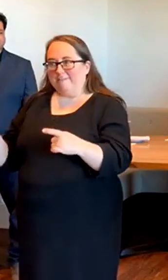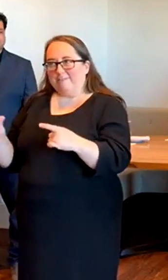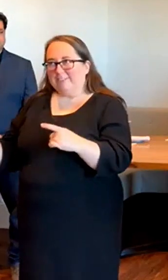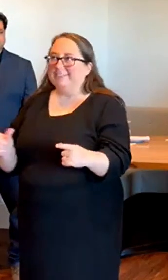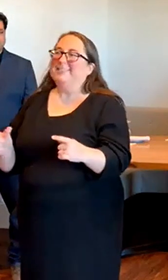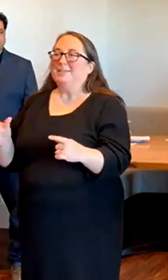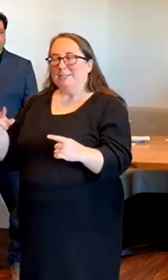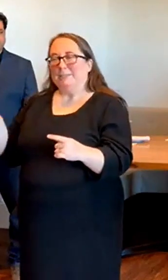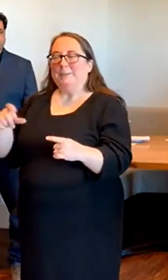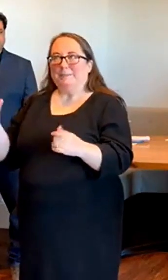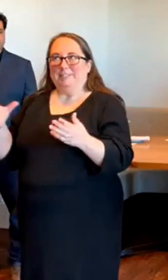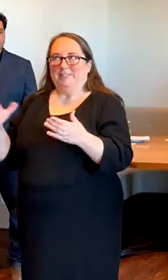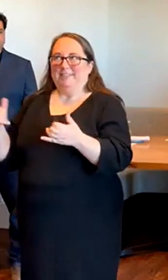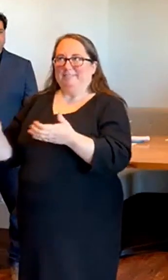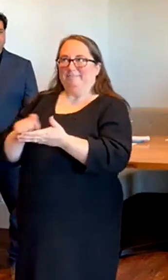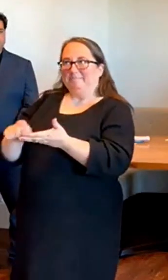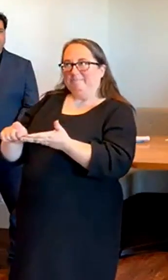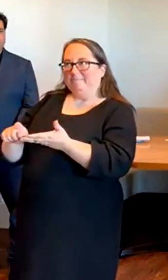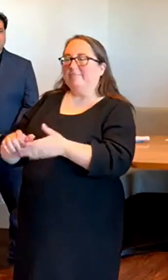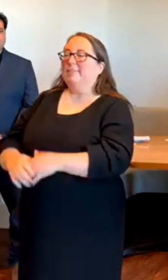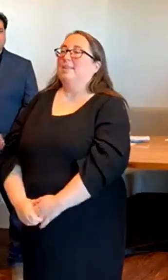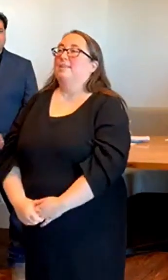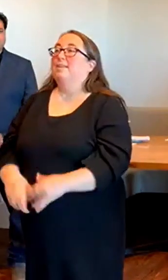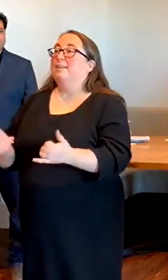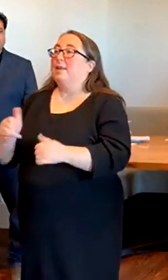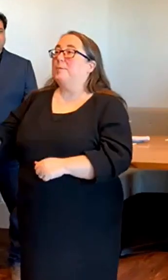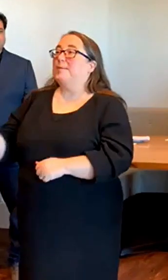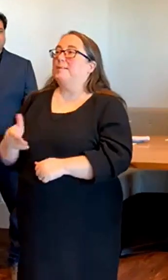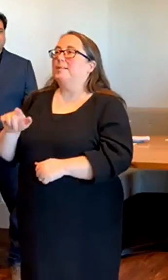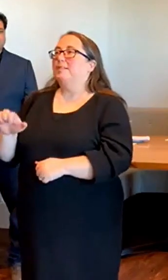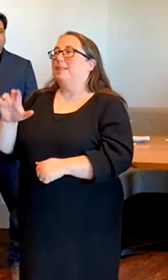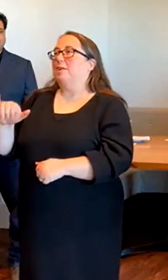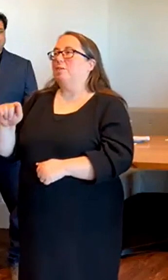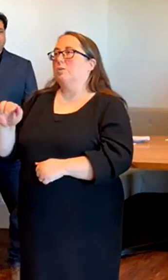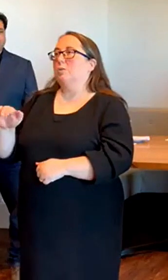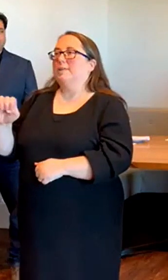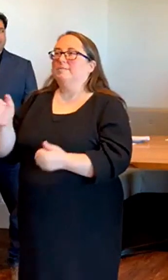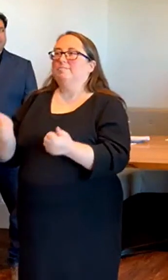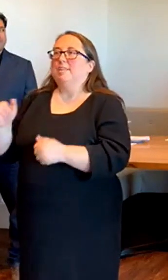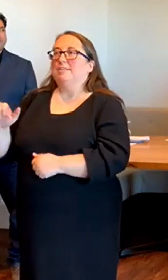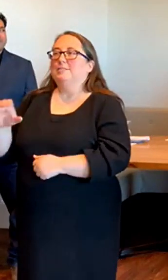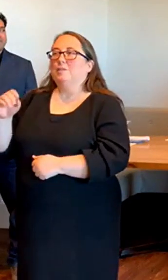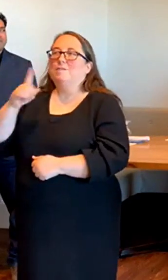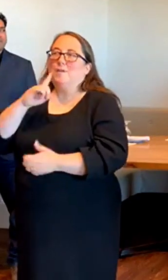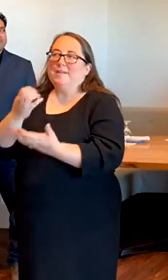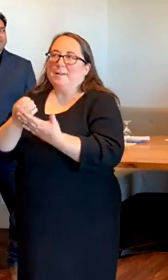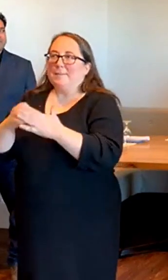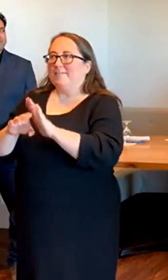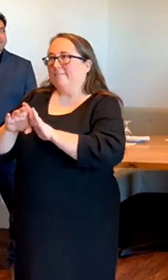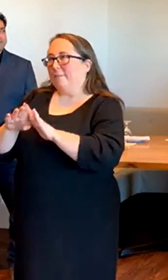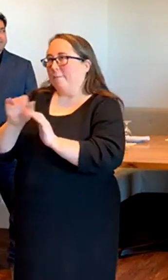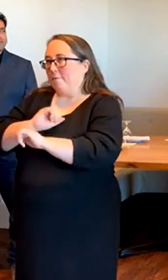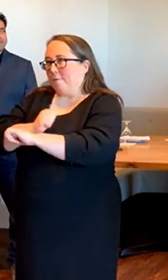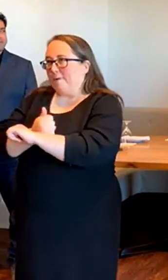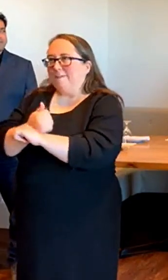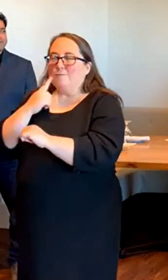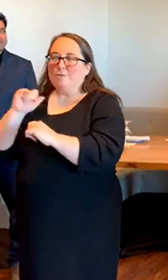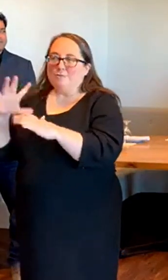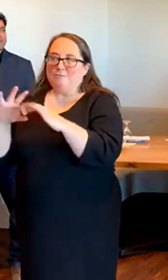will be serving up during restaurant weeks. We now welcome Larry Tweal, CEO for Economic Development Authority, for his remarks.